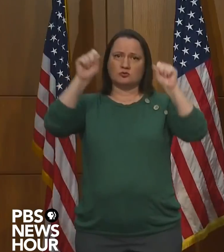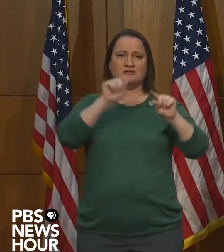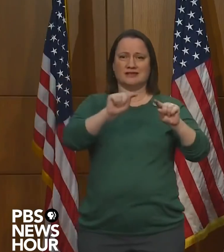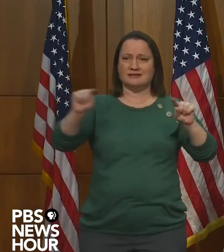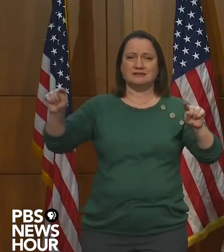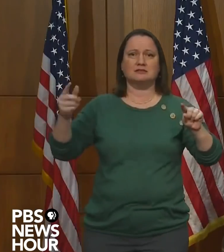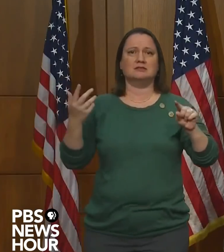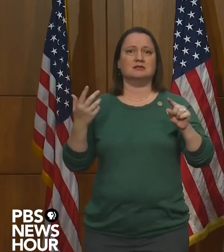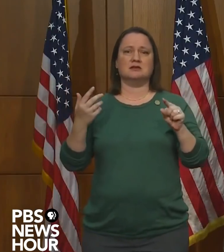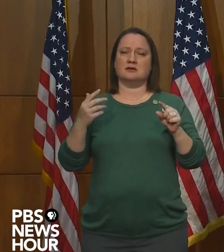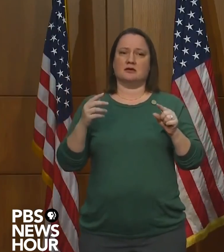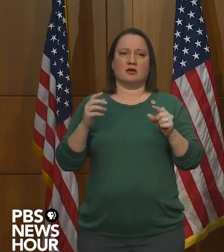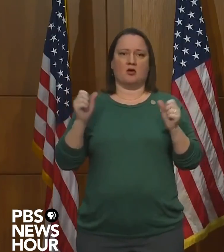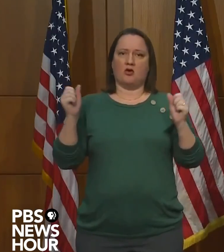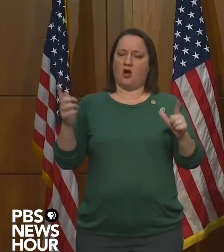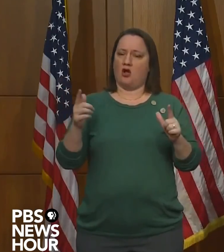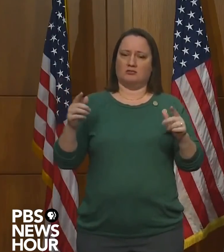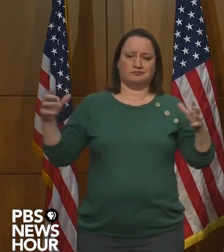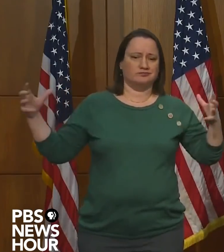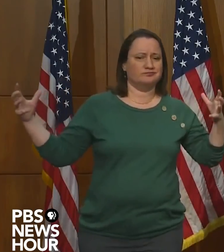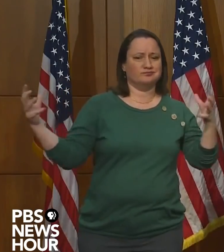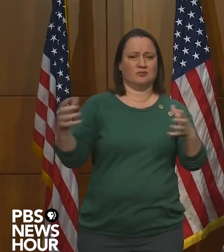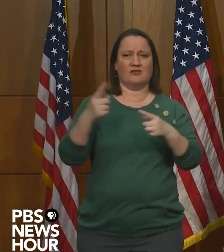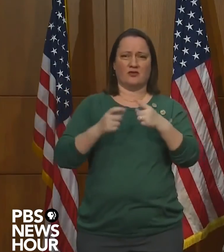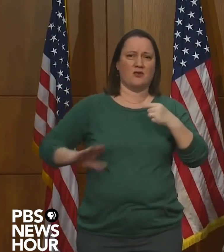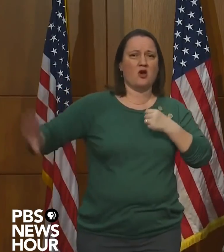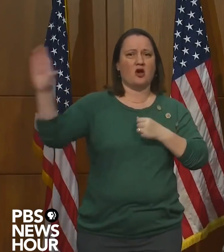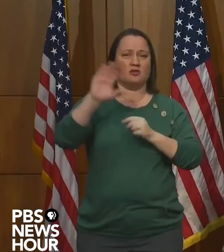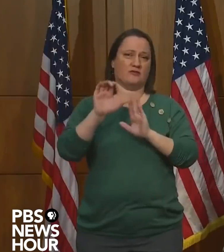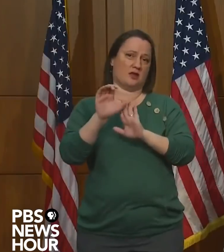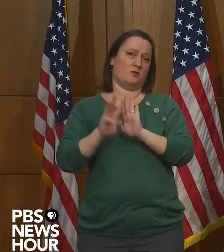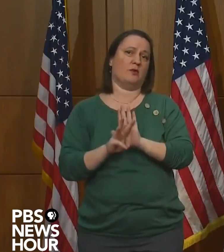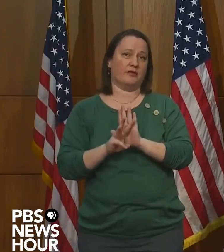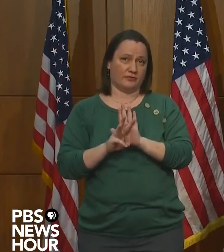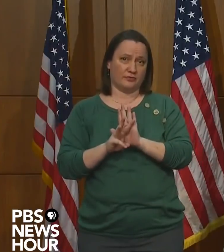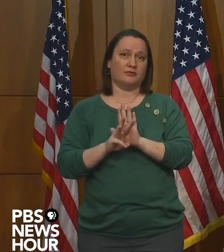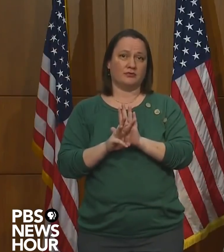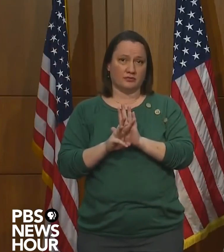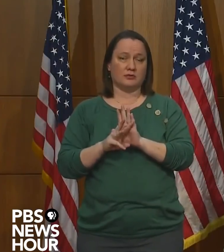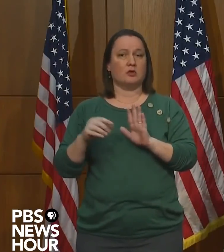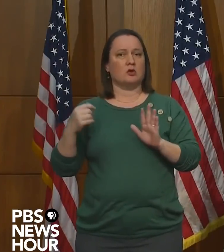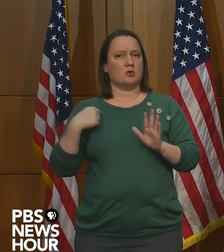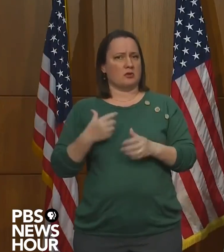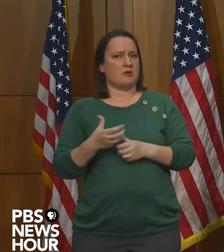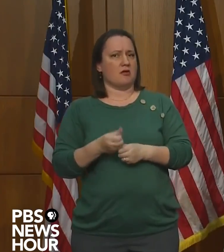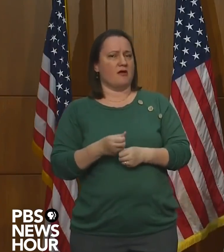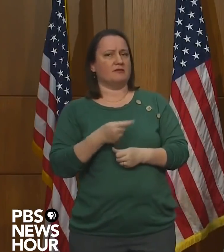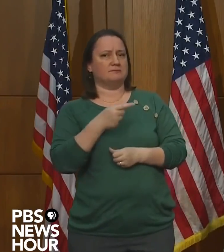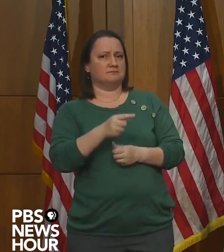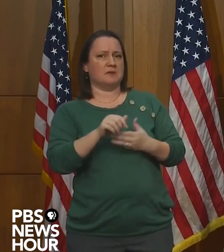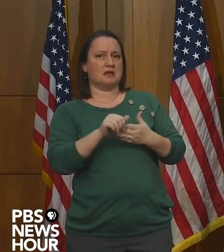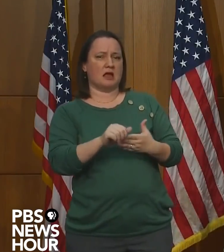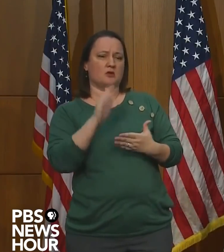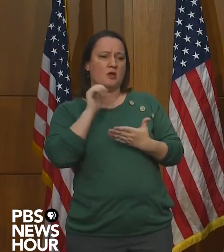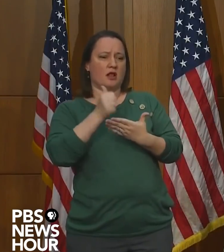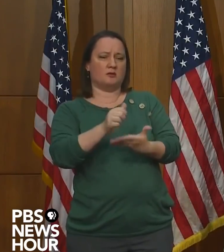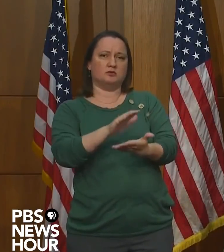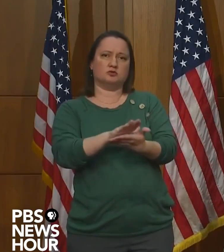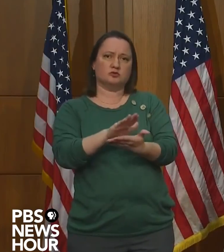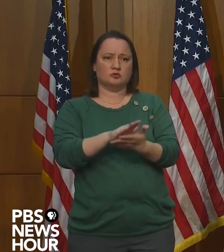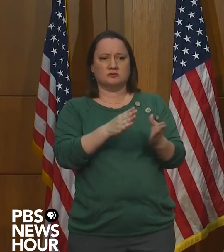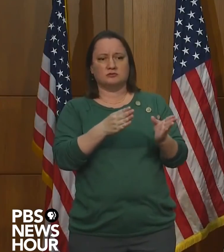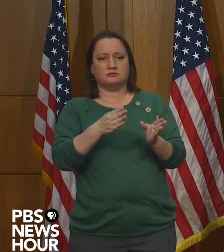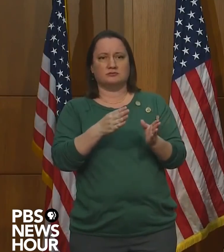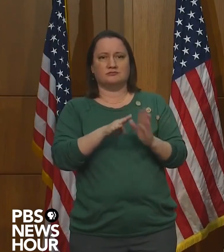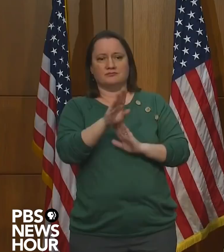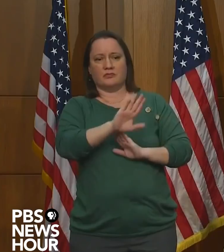together to make this possible from every corner of the Commonwealth. We are confident that this additional guidance will help schools as they develop